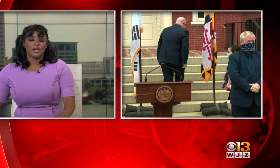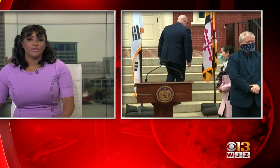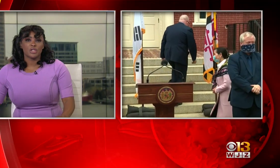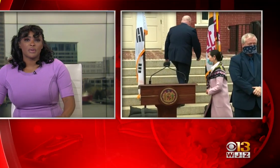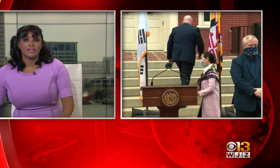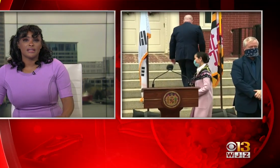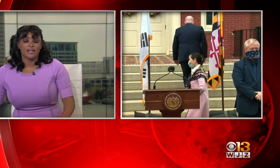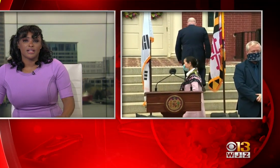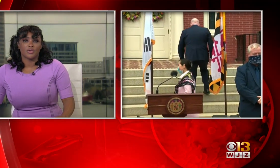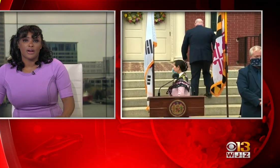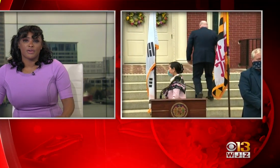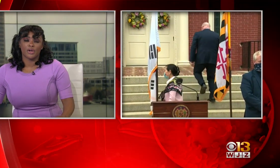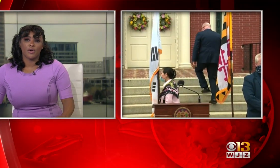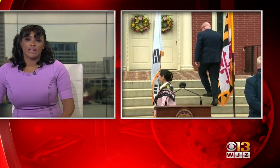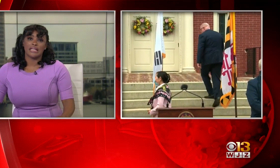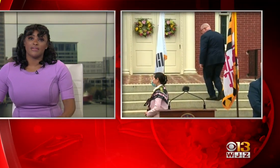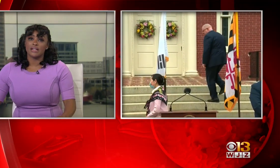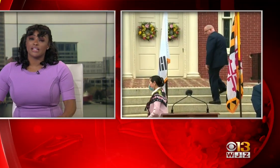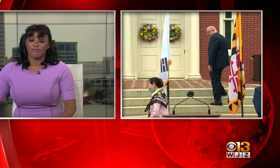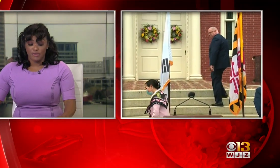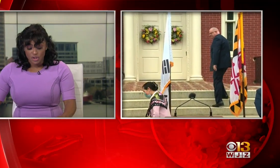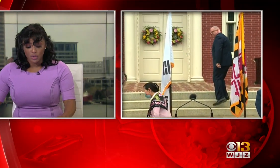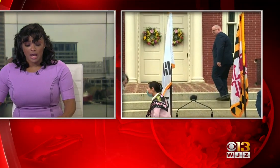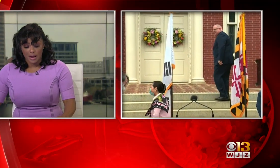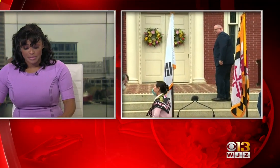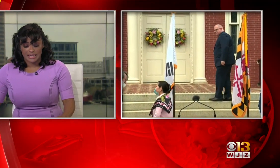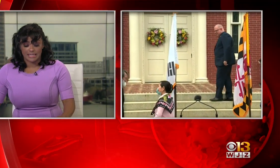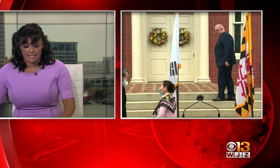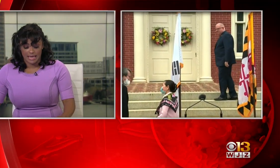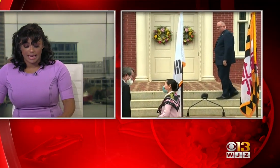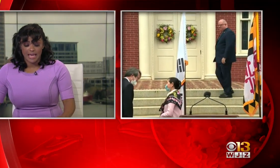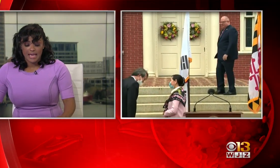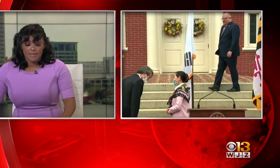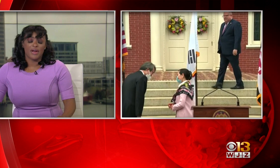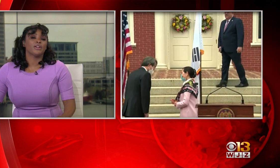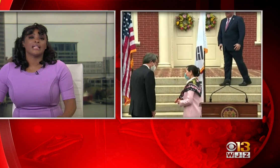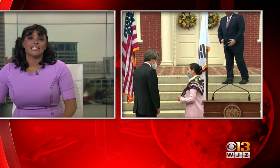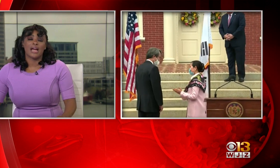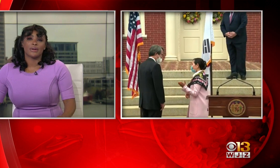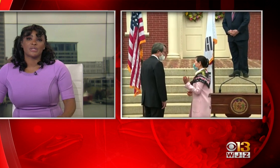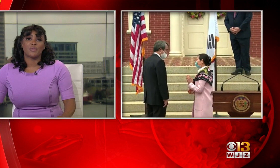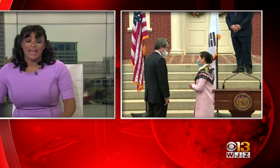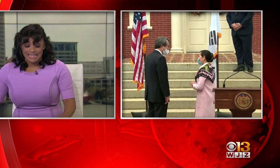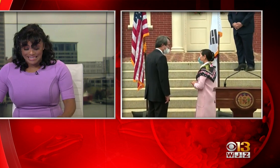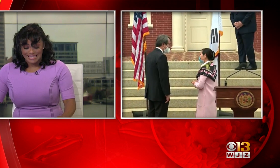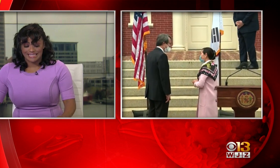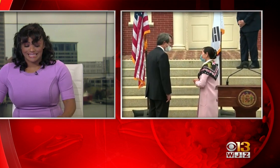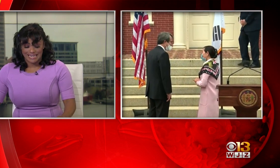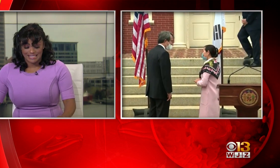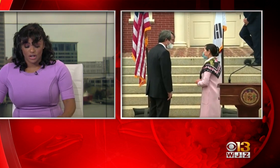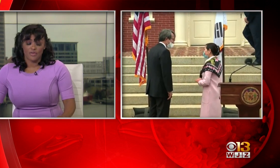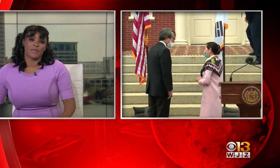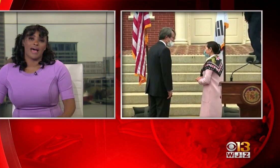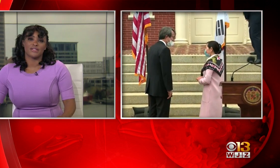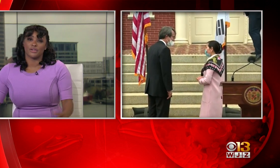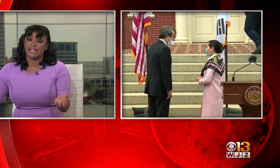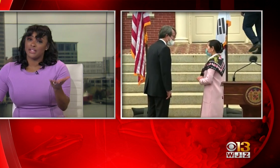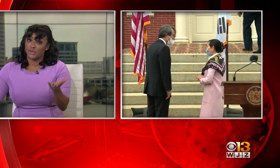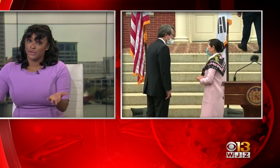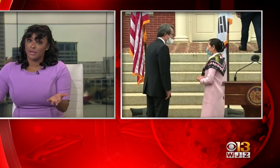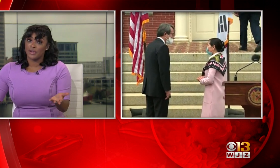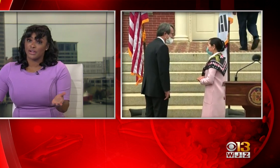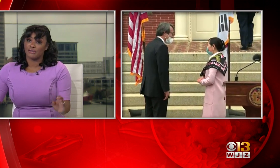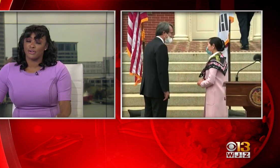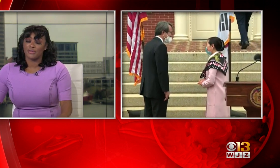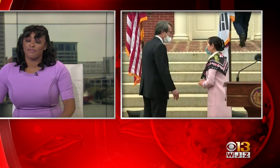All right. You've just been listening to Governor Hogan. Give us an official update today. Maryland has now expanded its testing over the past 30